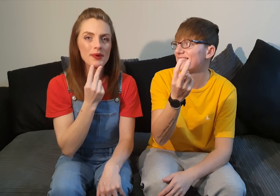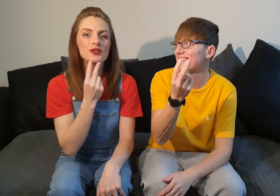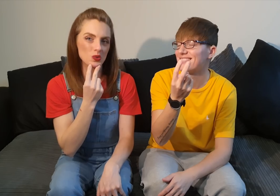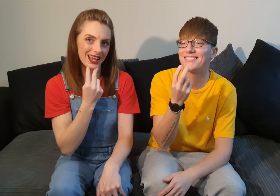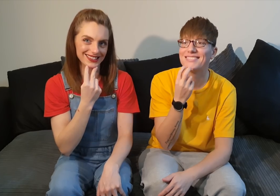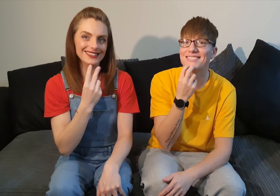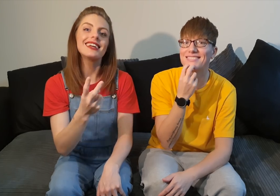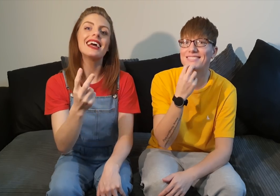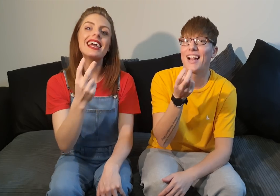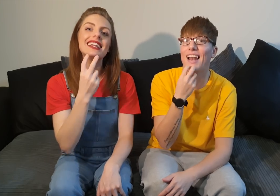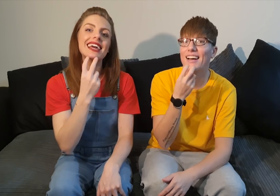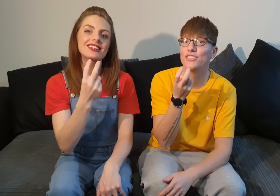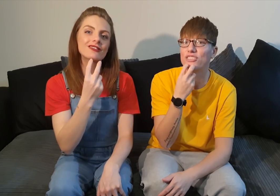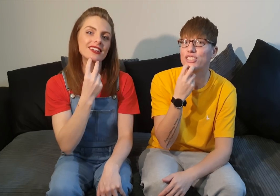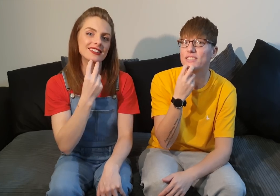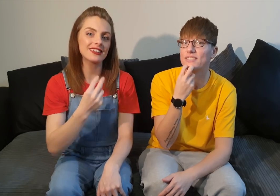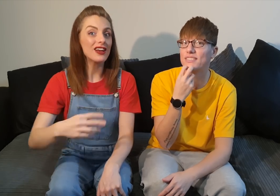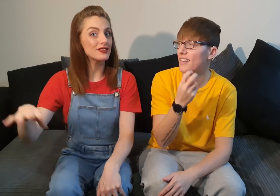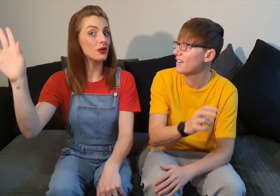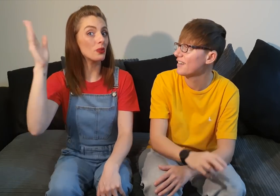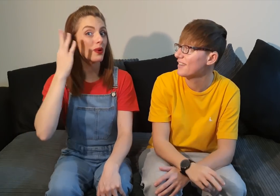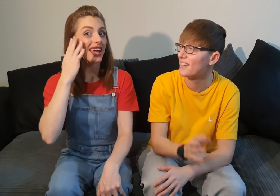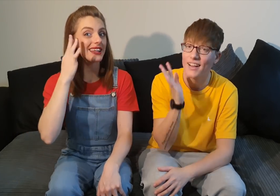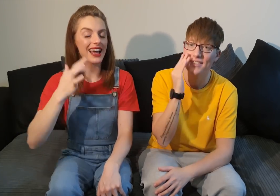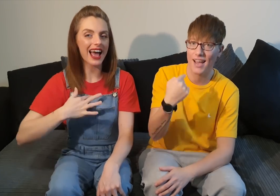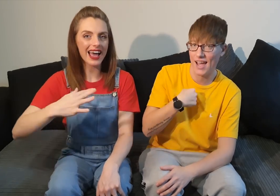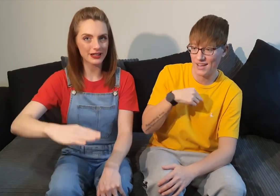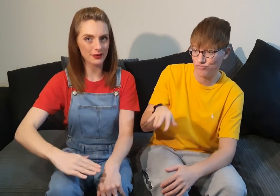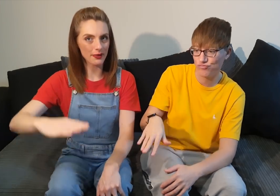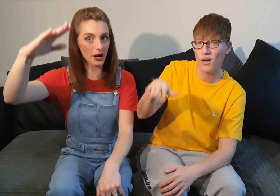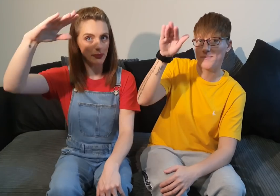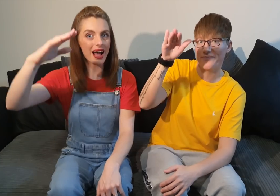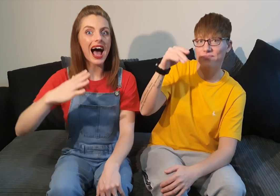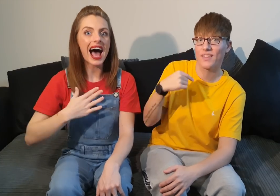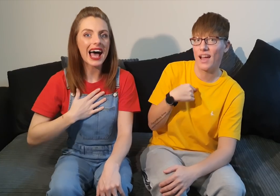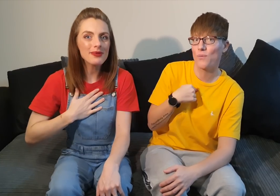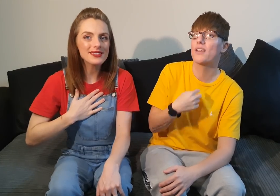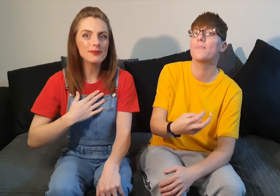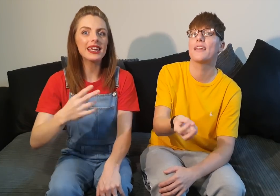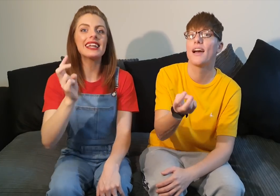twice electrician so when i grow up i want to be an